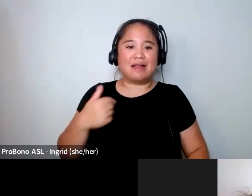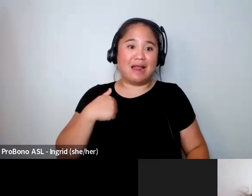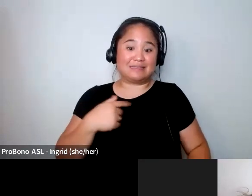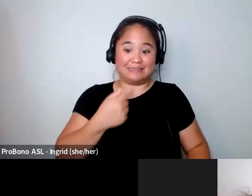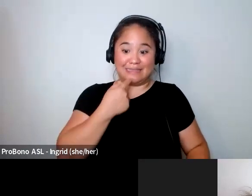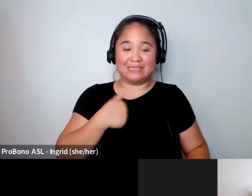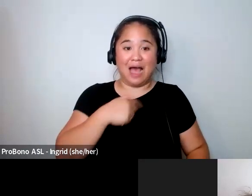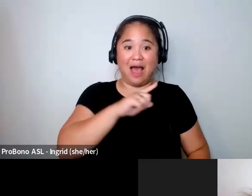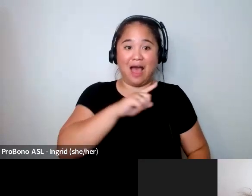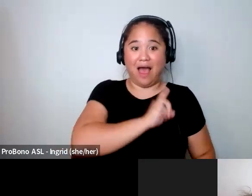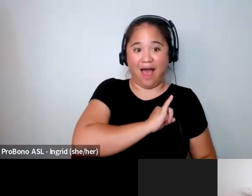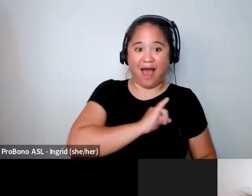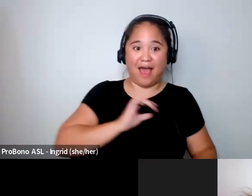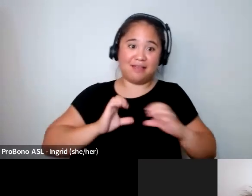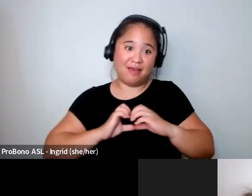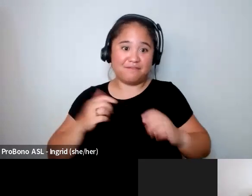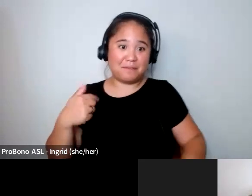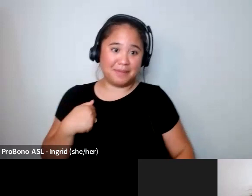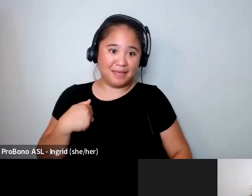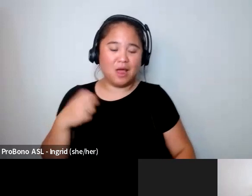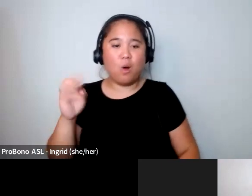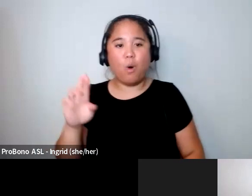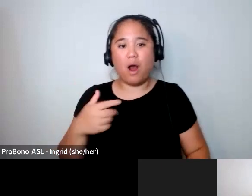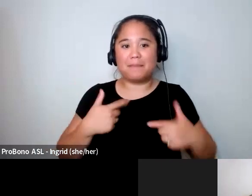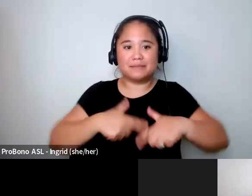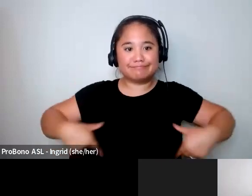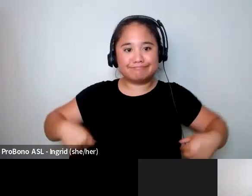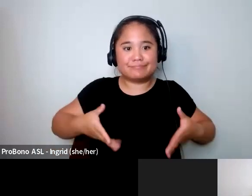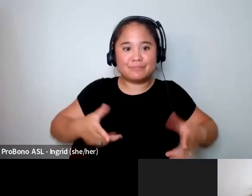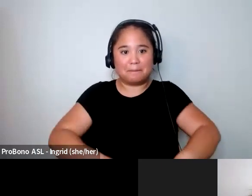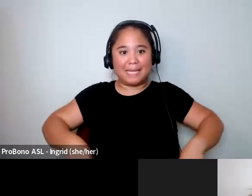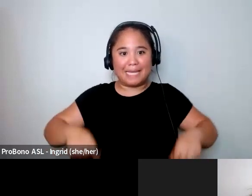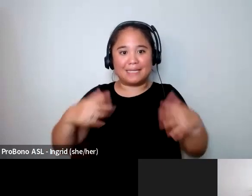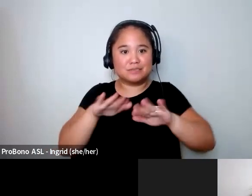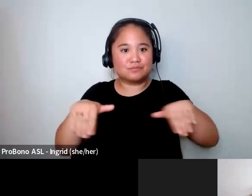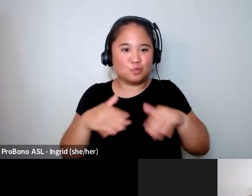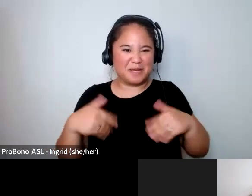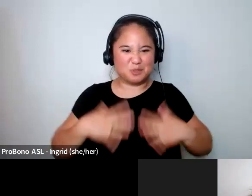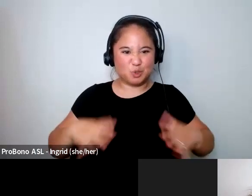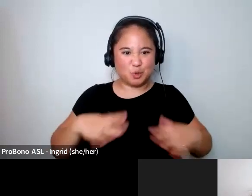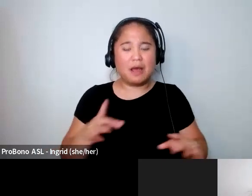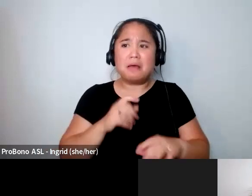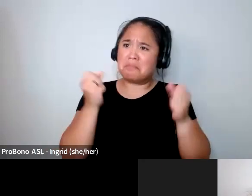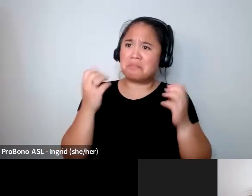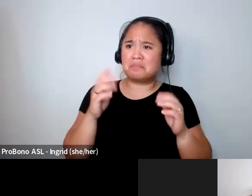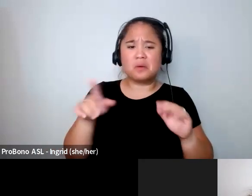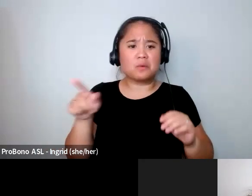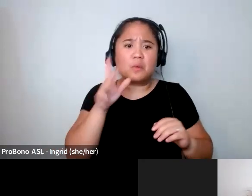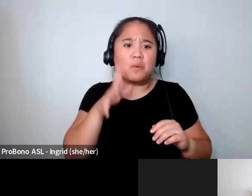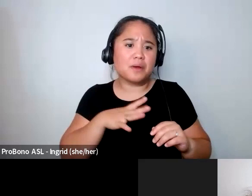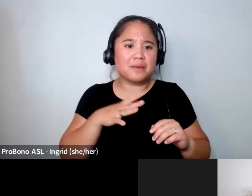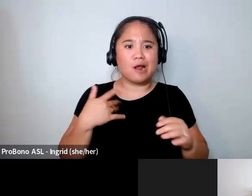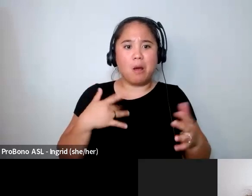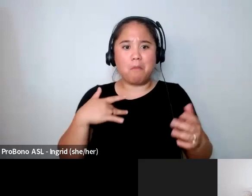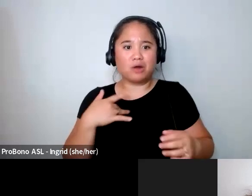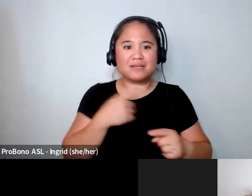on it right and and I'm like three or I'm in a string bikini now there were women modeling you know but it was like they were perceived